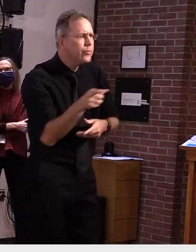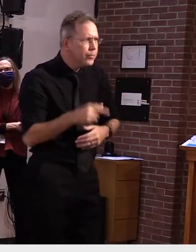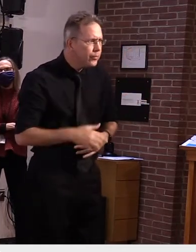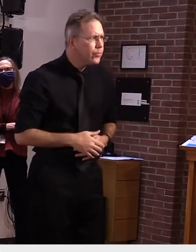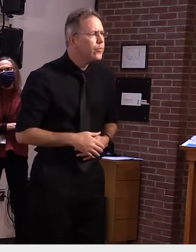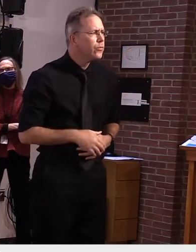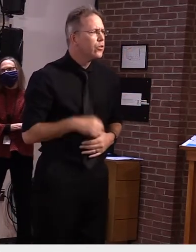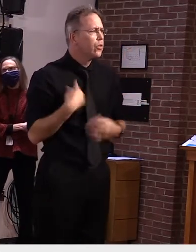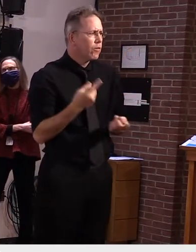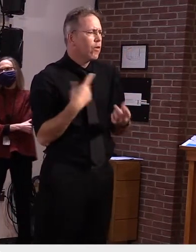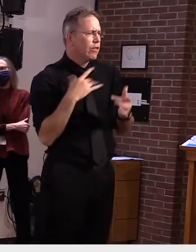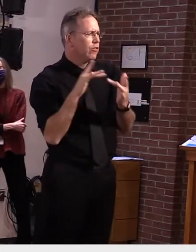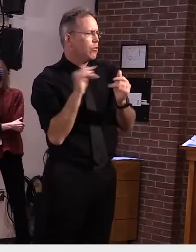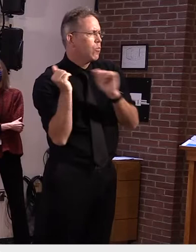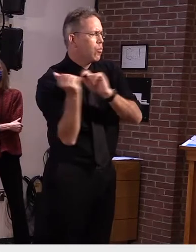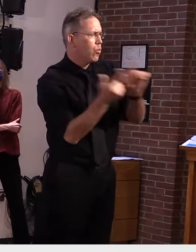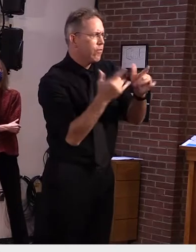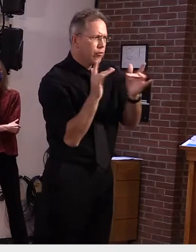contact trace them